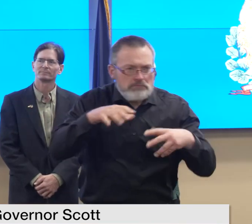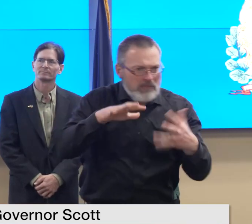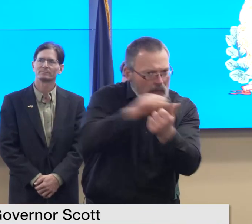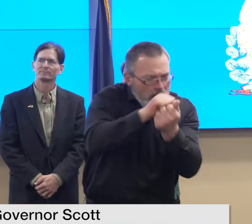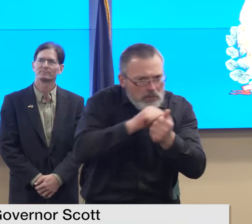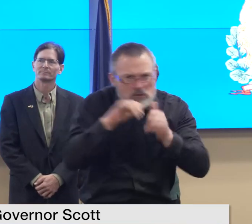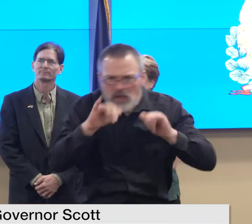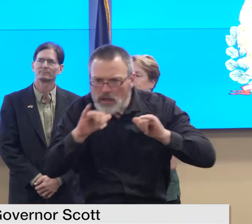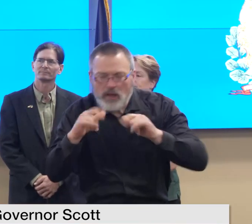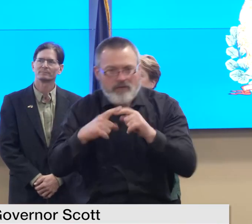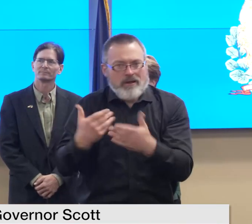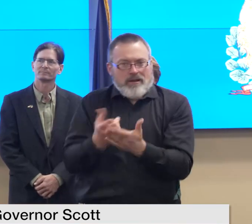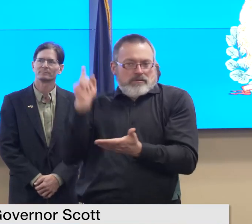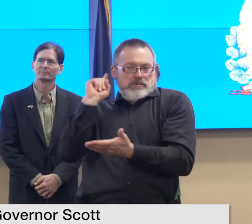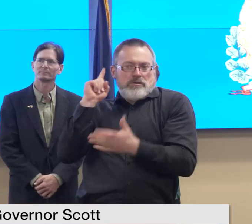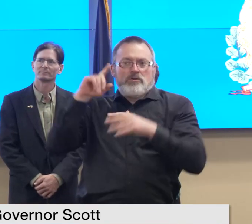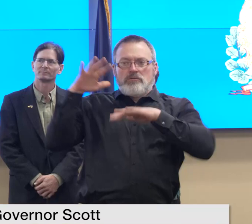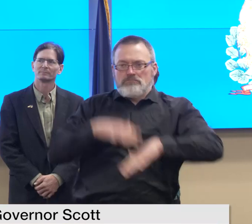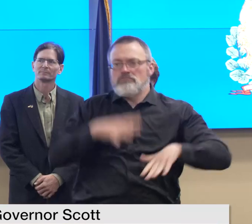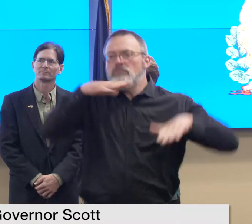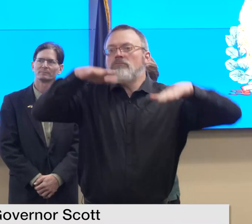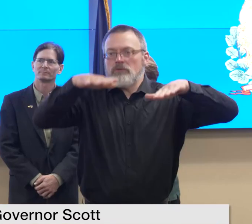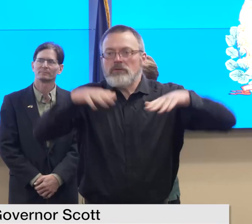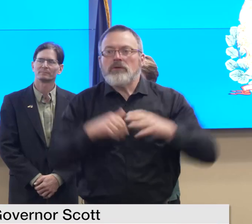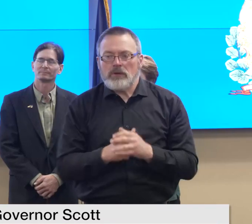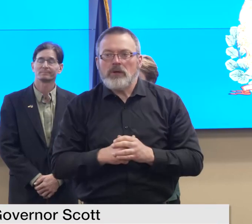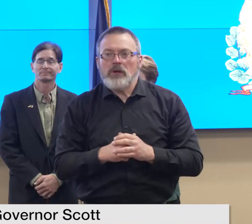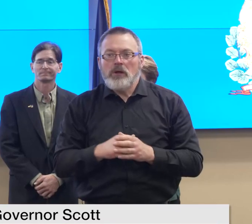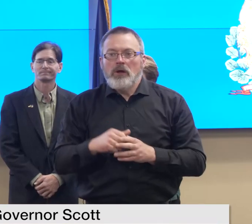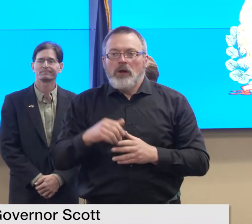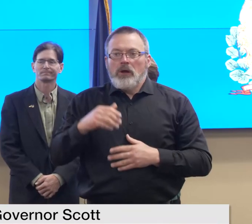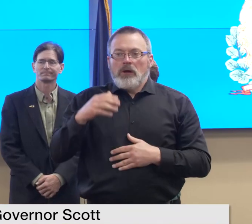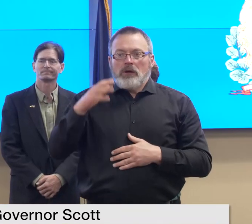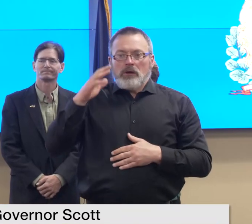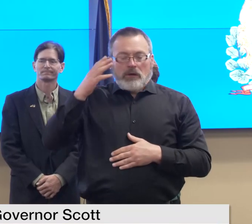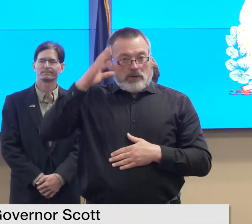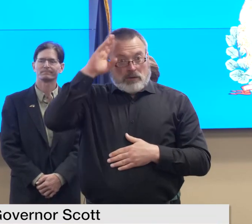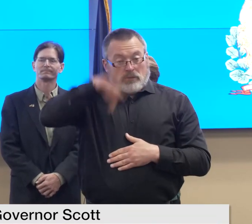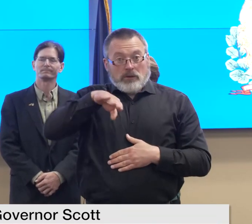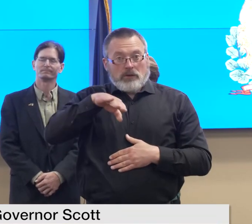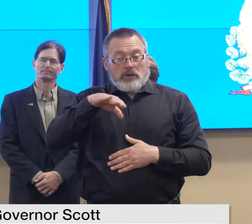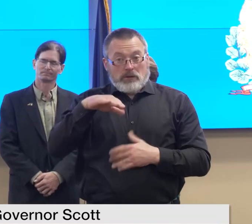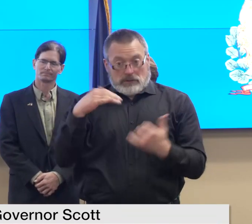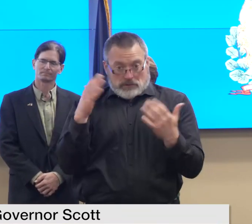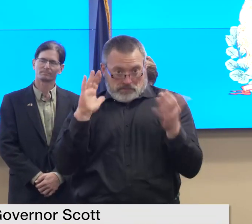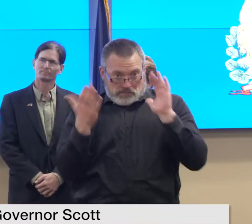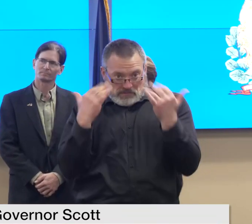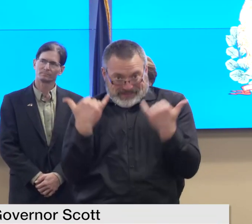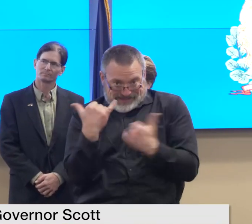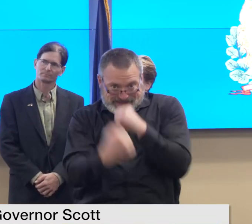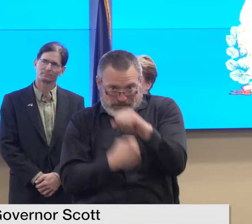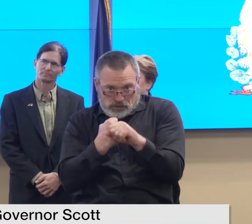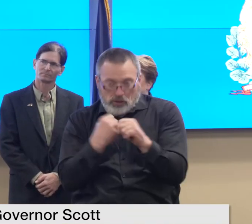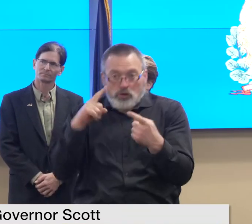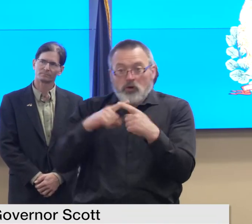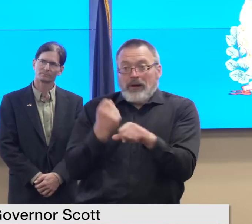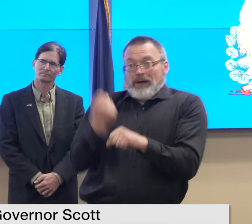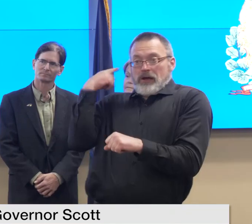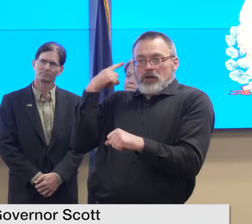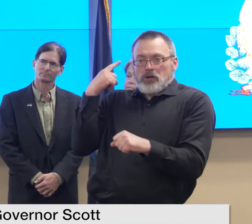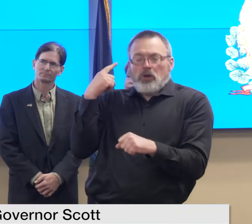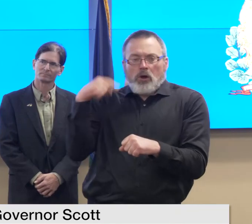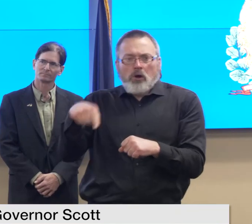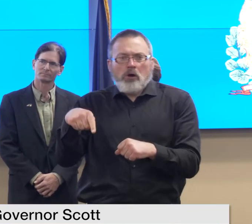doesn't have the impact and isn't as visible as last year's where we saw the capital filled with piles of debris